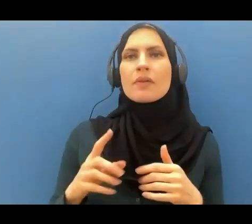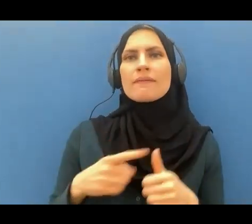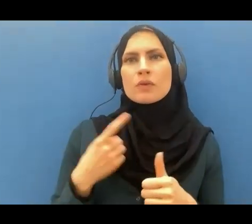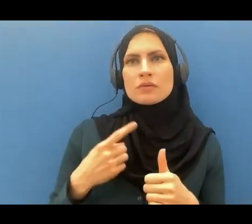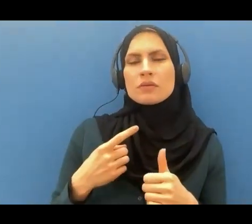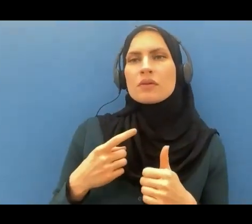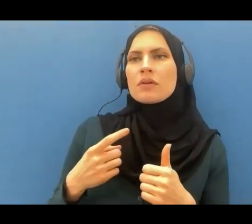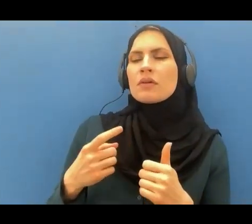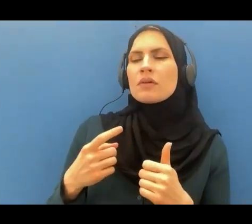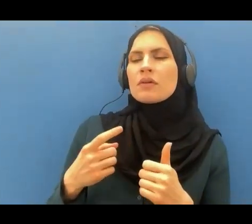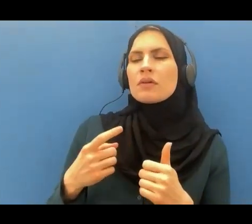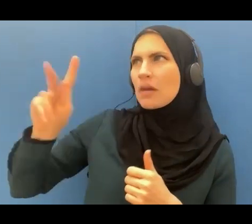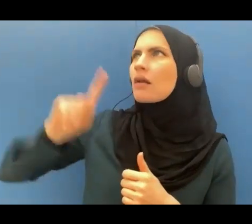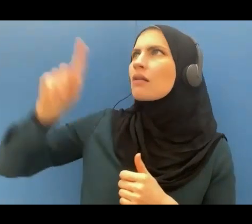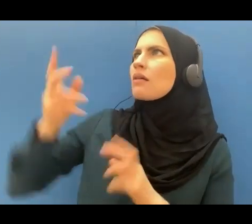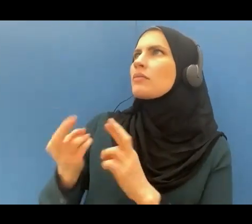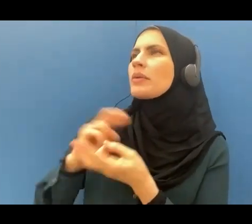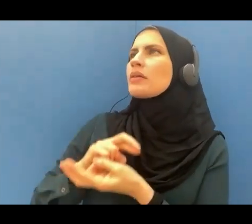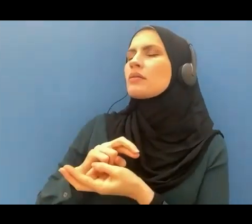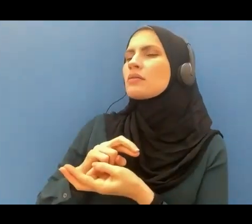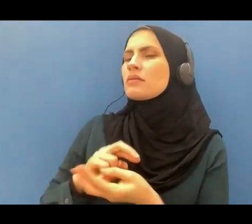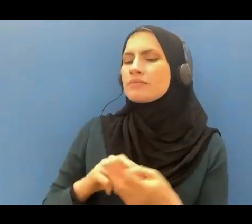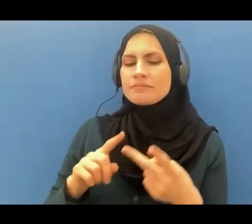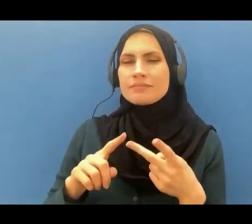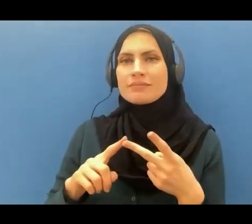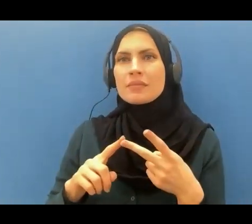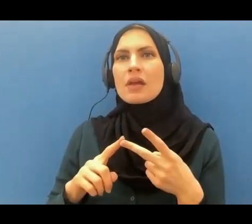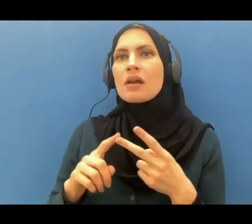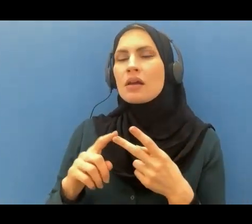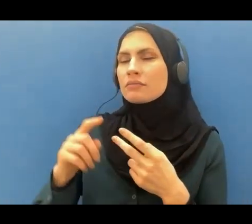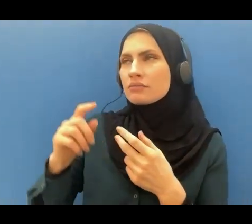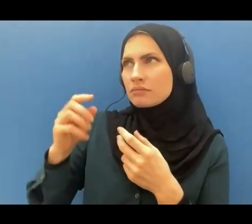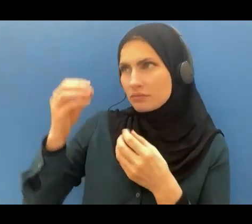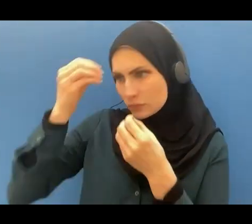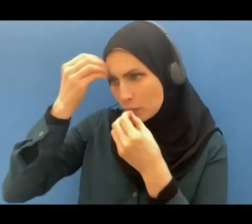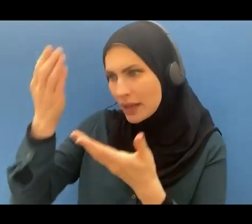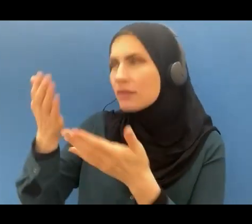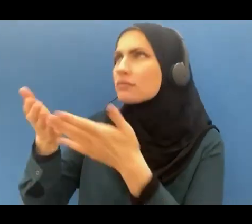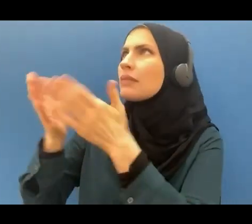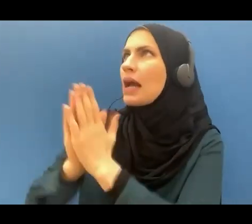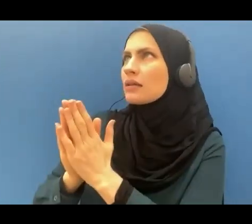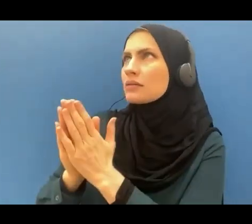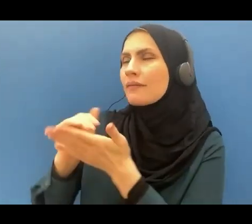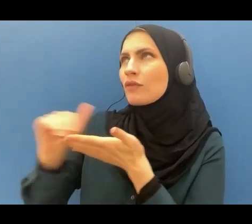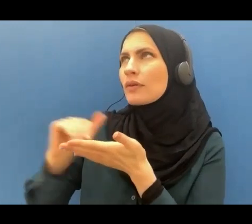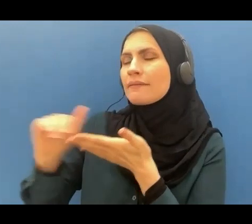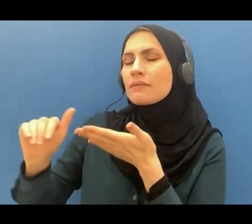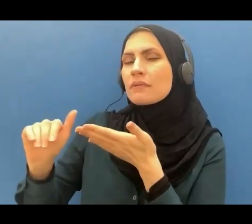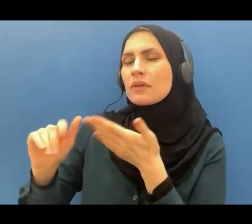and to submit to him and ask him for forgiveness and to do that